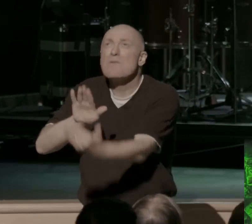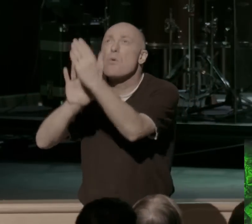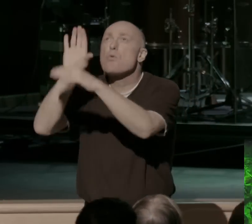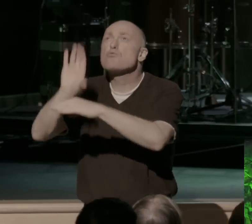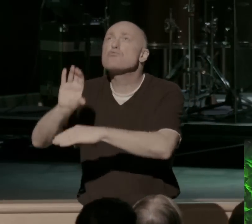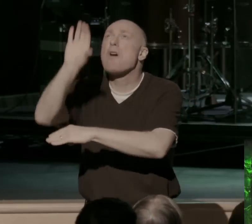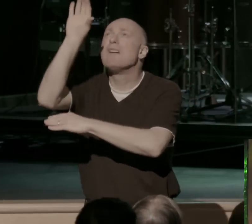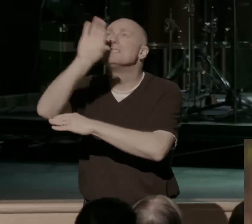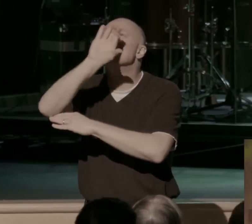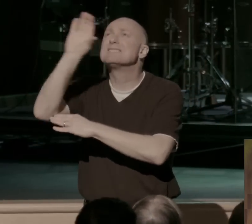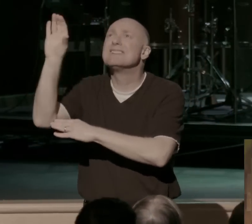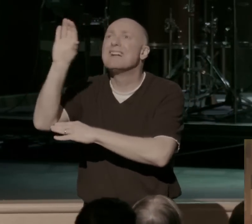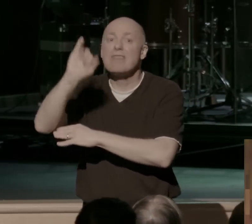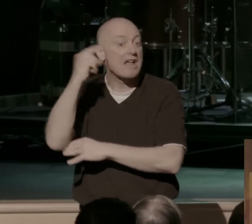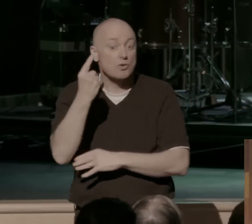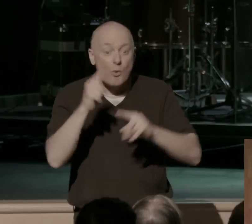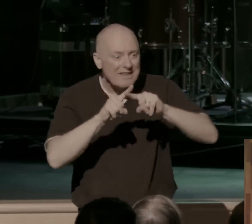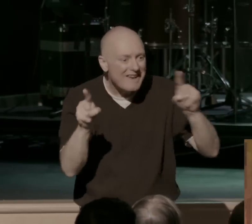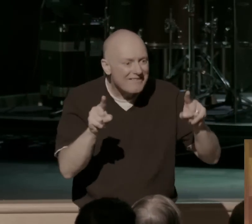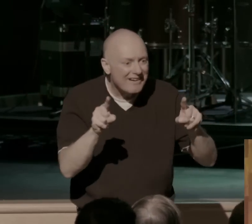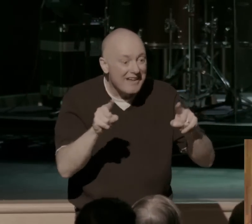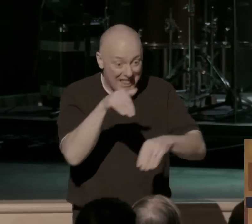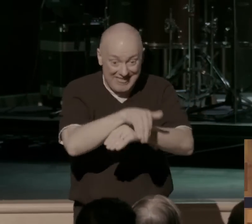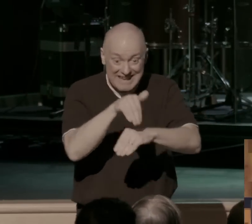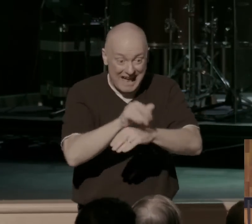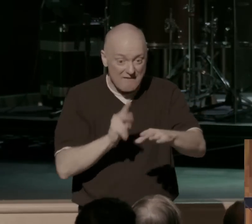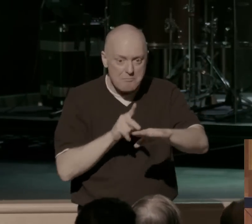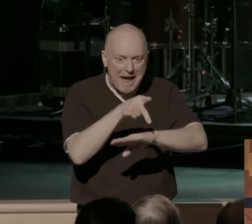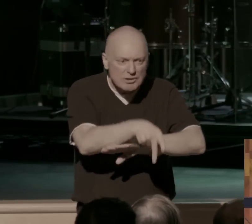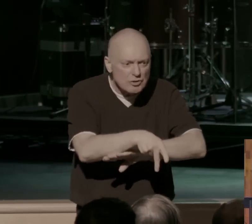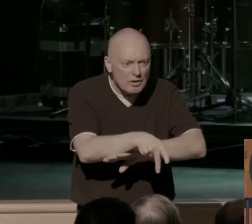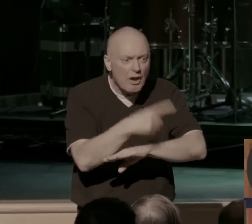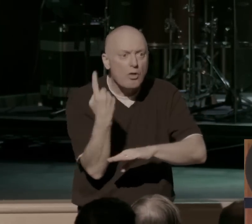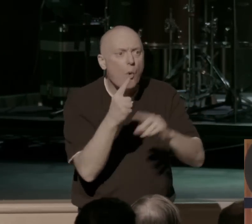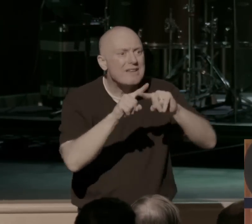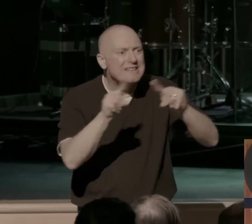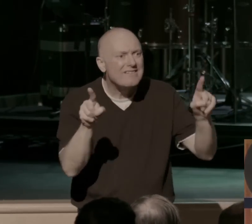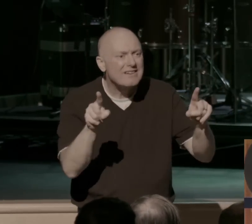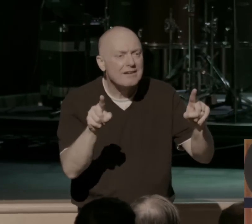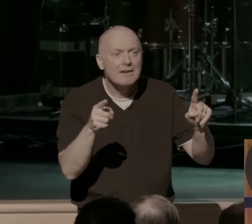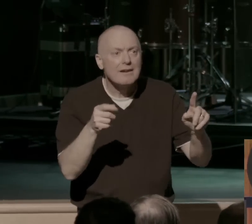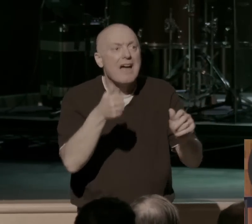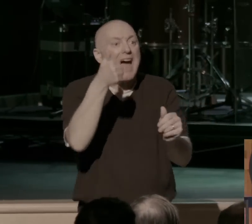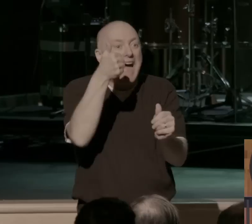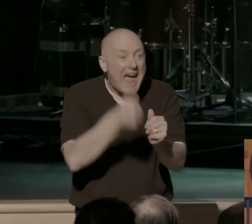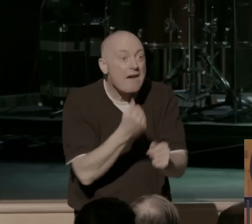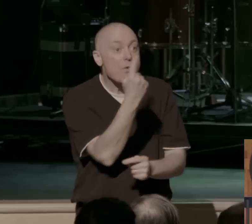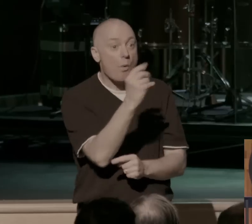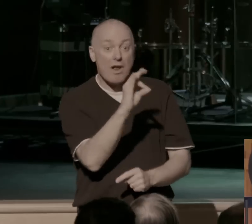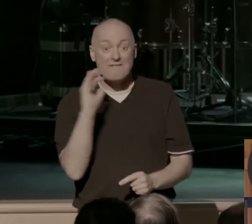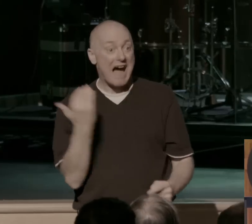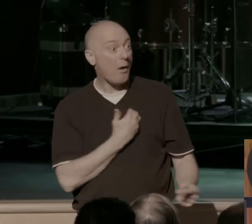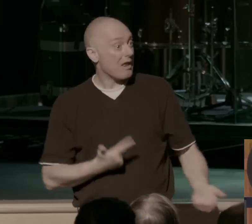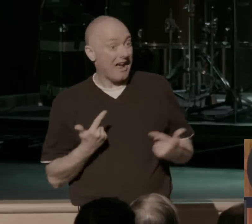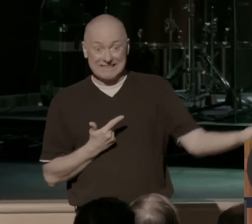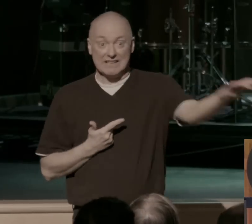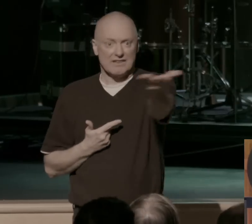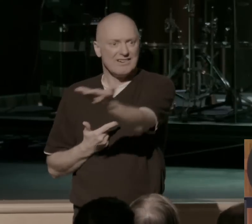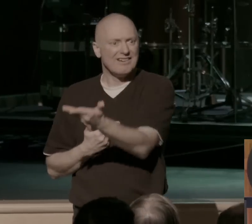And that's the only difference that night of the Passover. It's the only difference in every single one of our lives here in this room. When one day